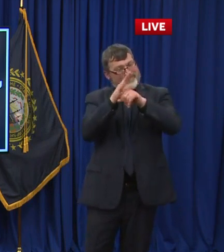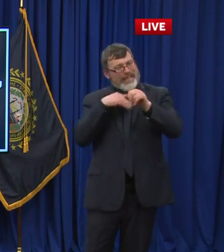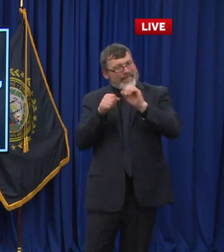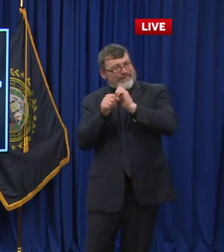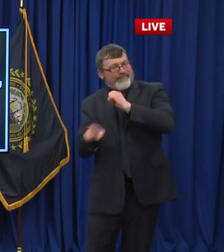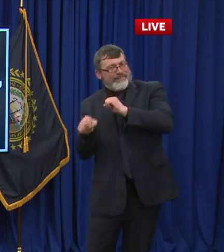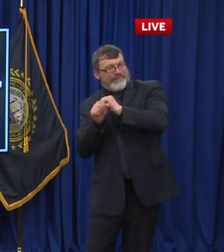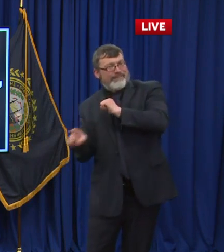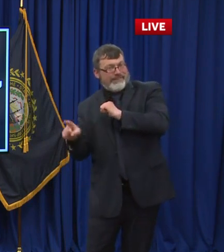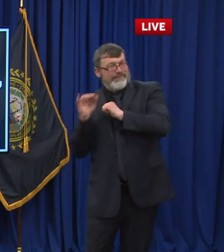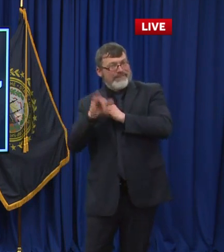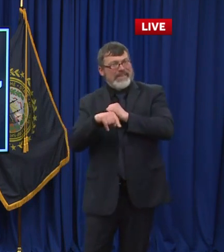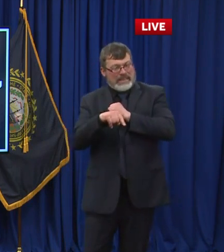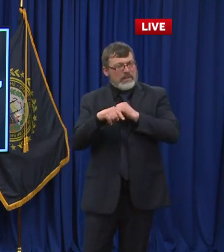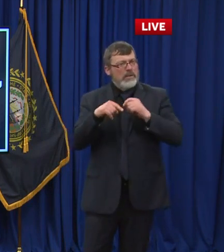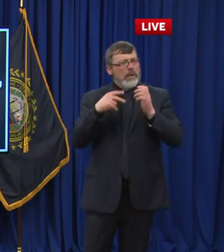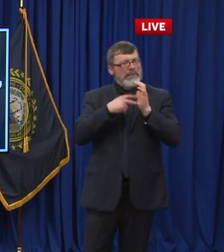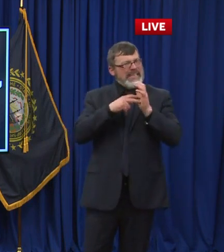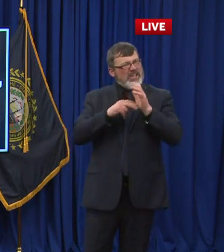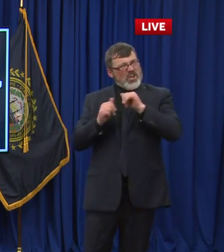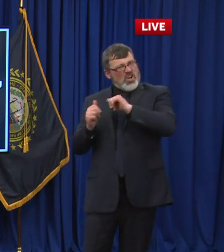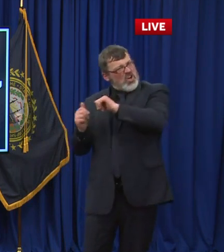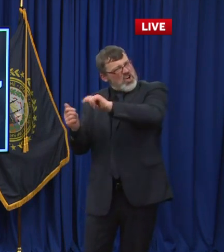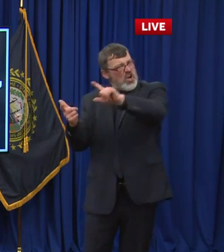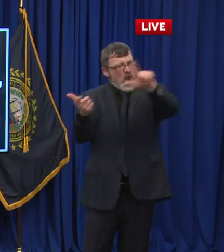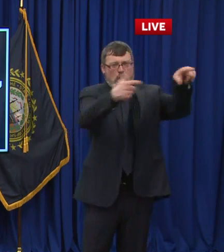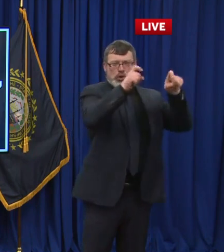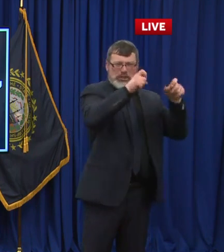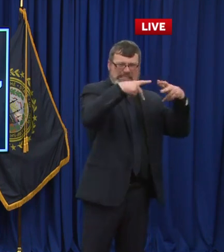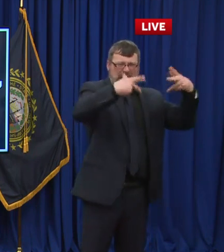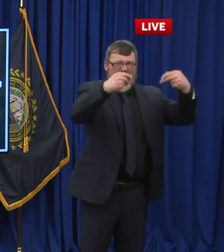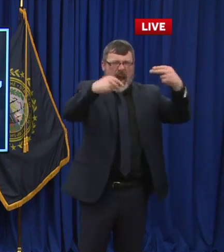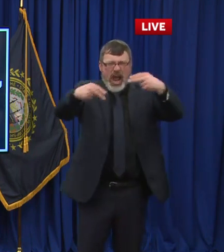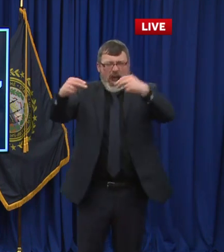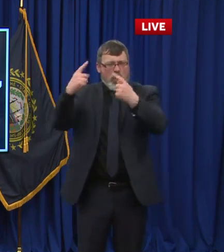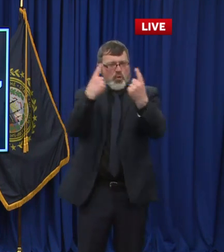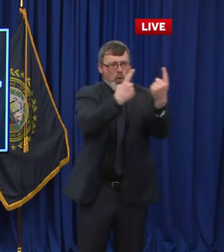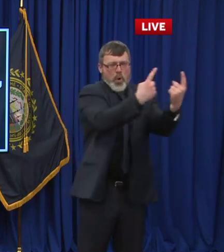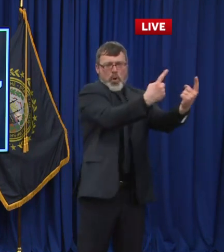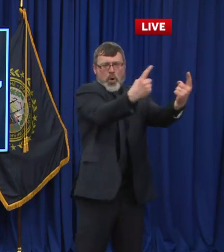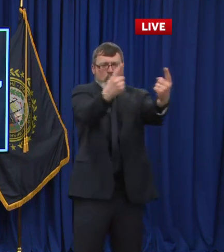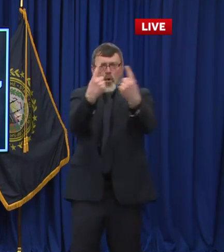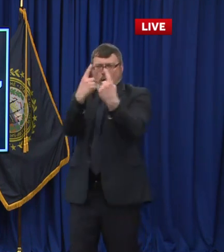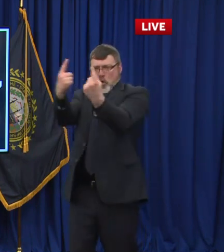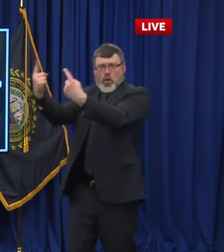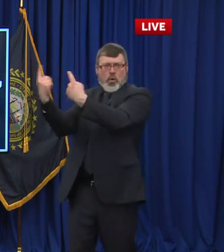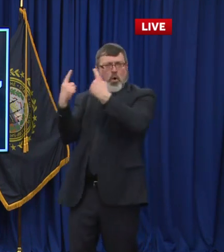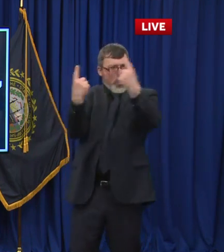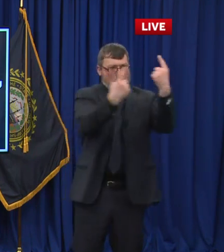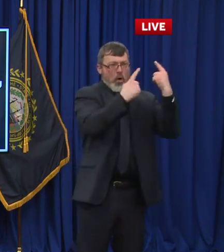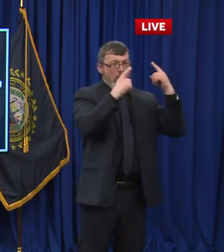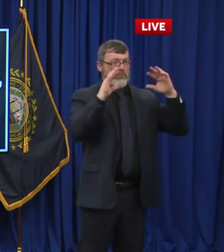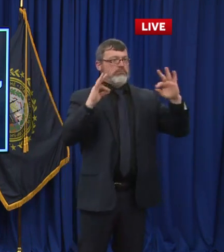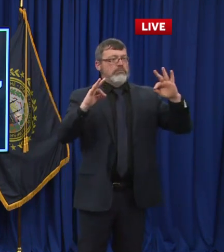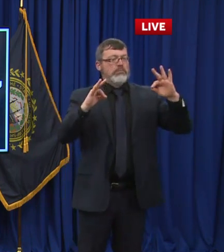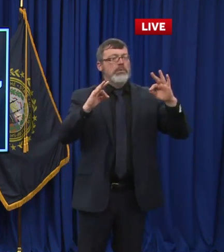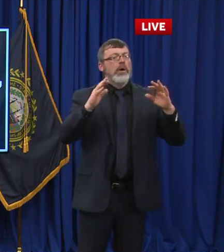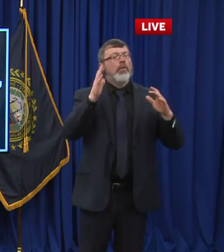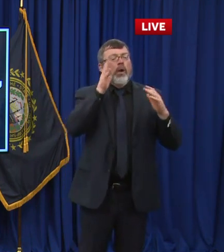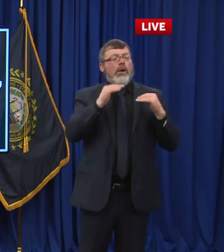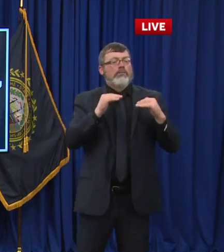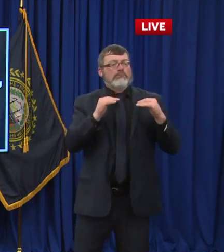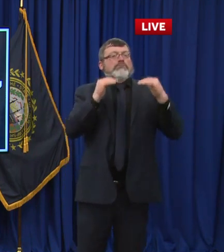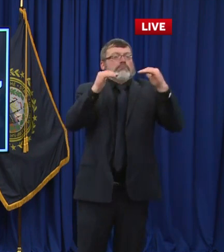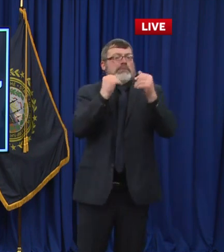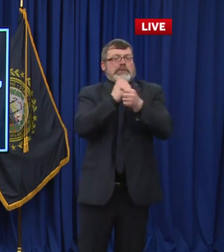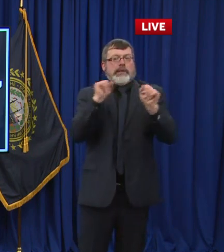dose, even if you can't get to the second one right away because of the variant. No. Okay. So let's be clear. We are withholding nothing back. There's